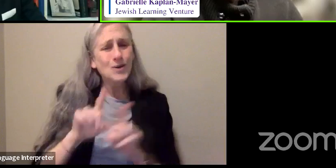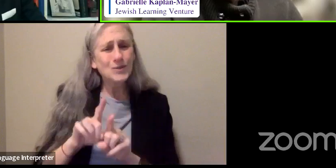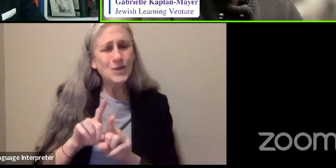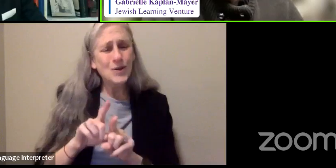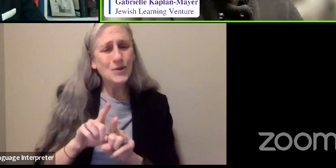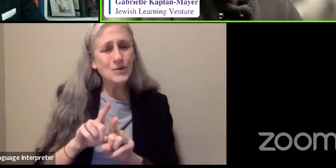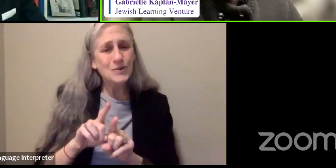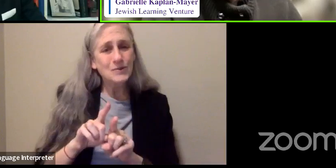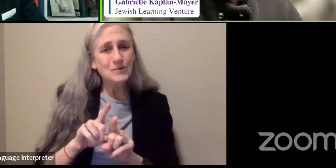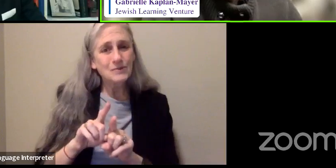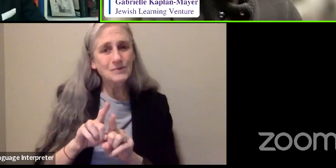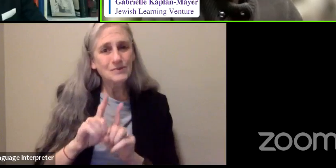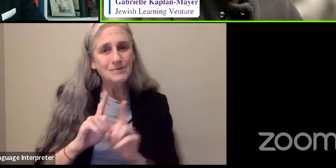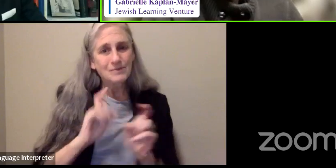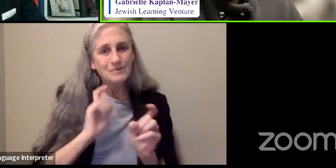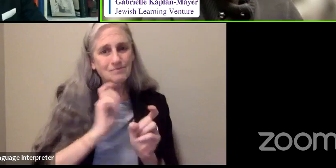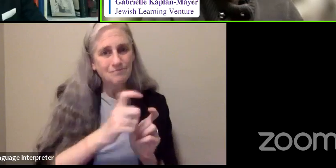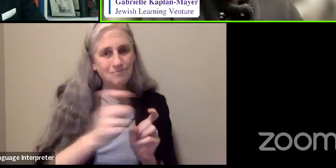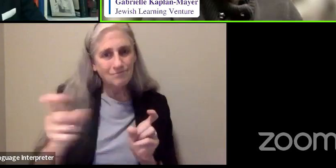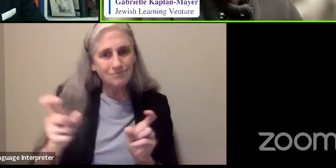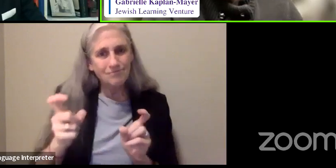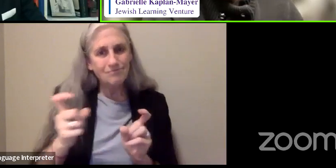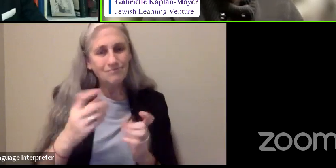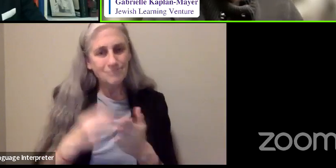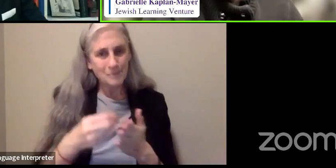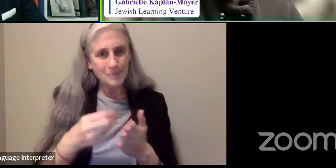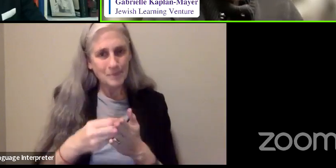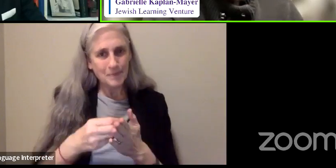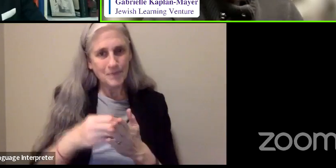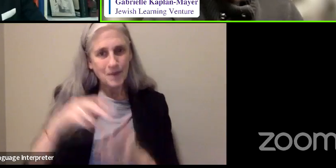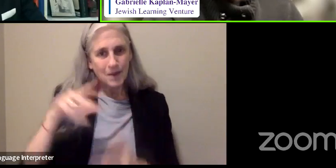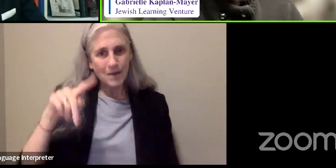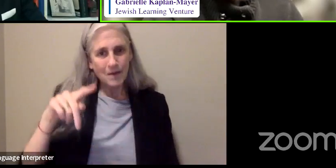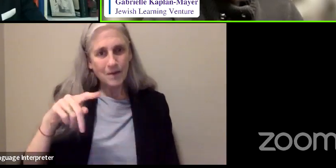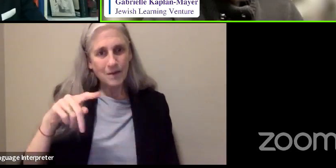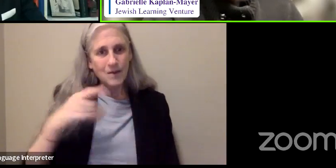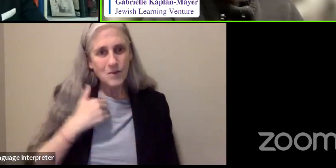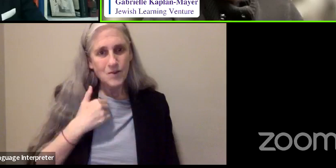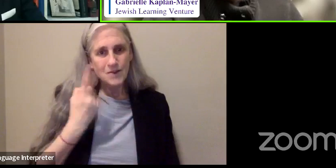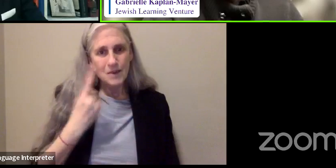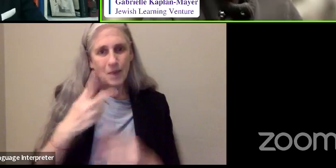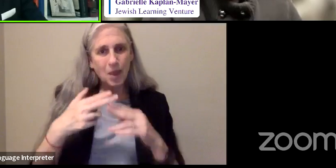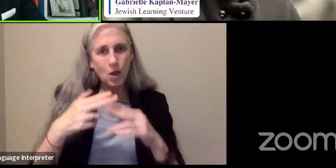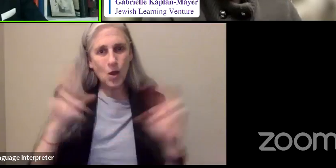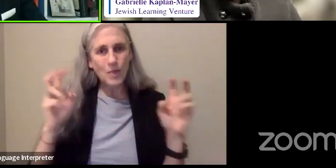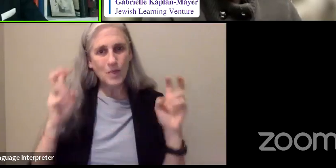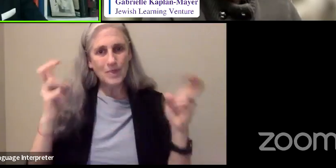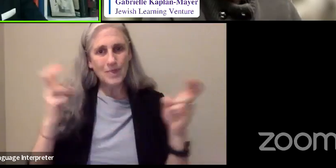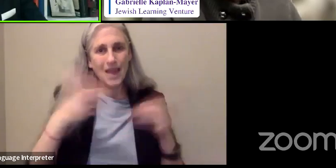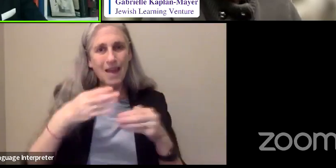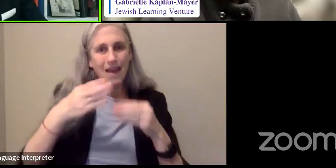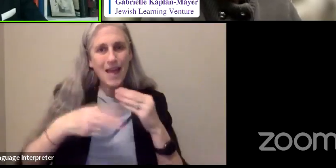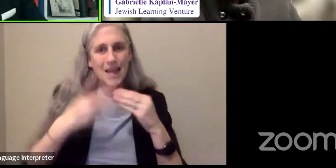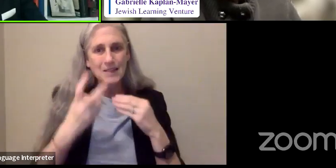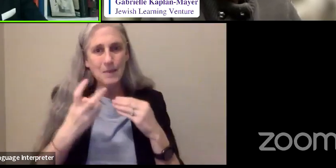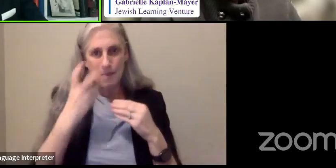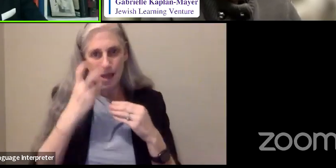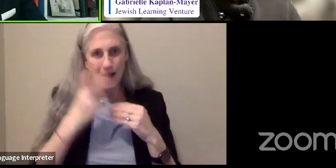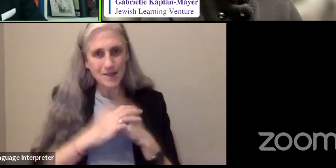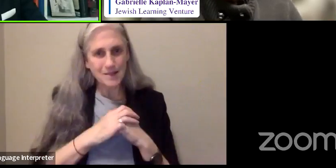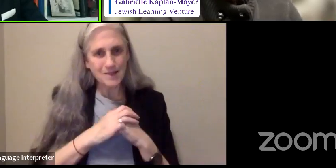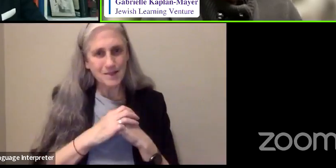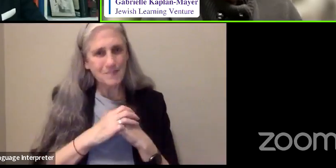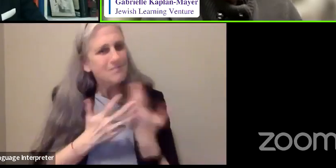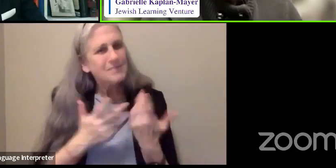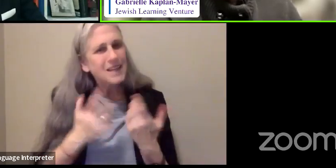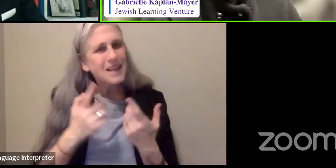philanthropist, you have a campaign called End Blindness. And can you tell us a